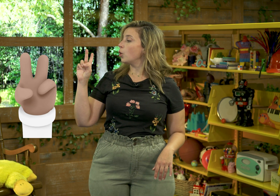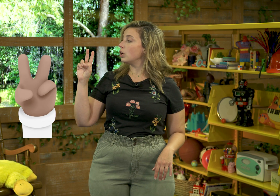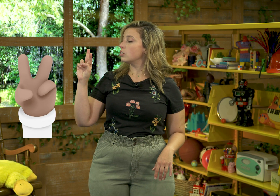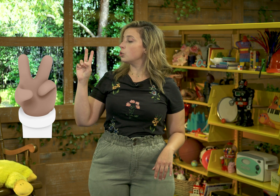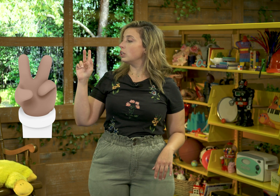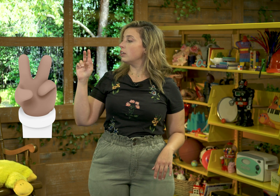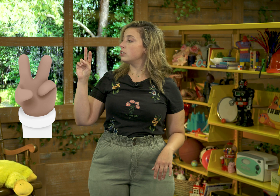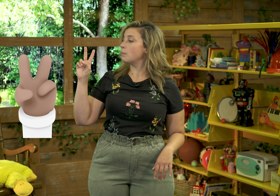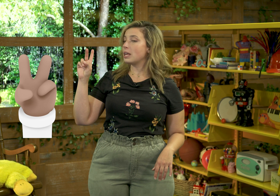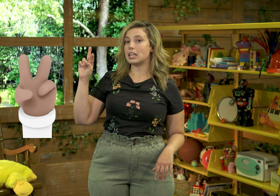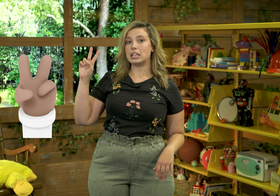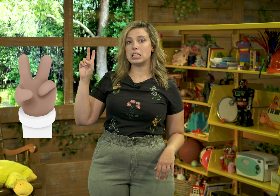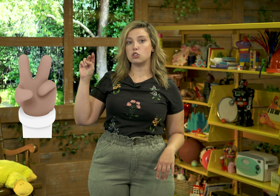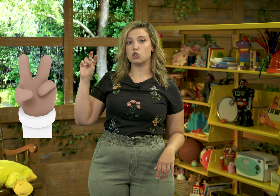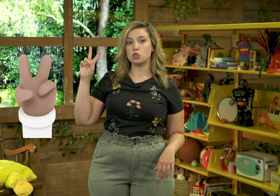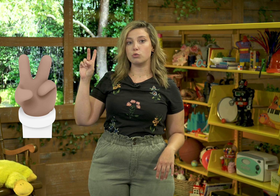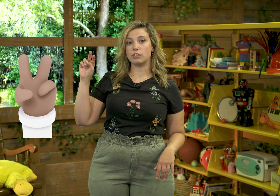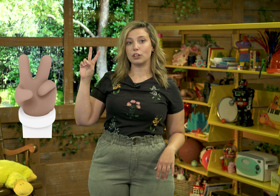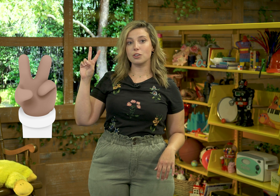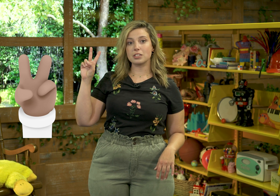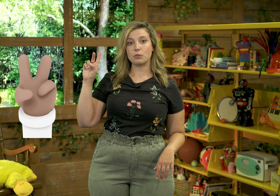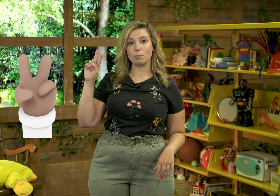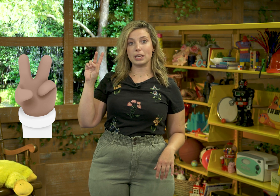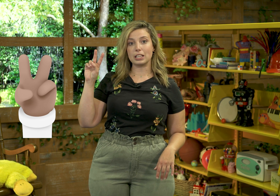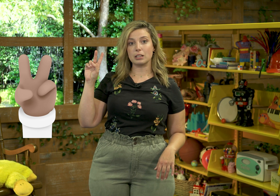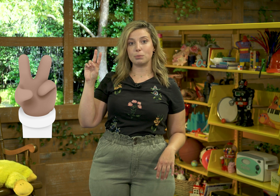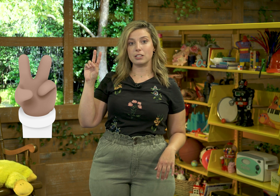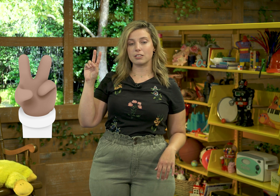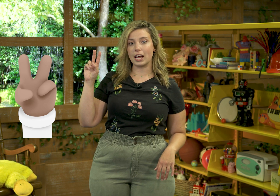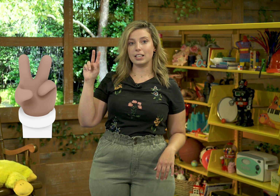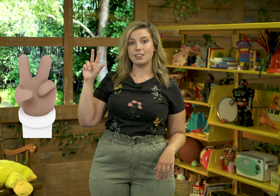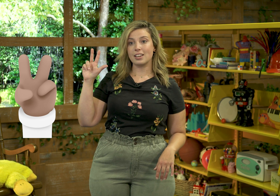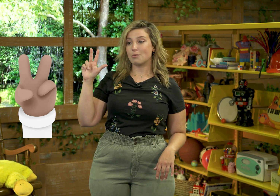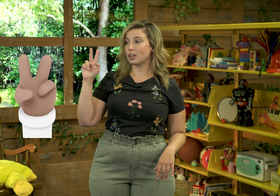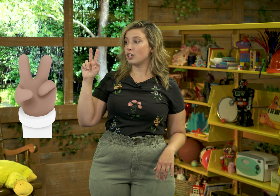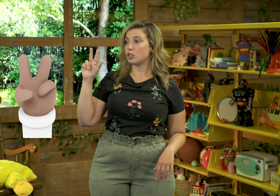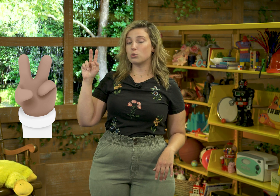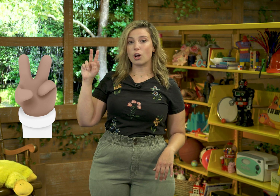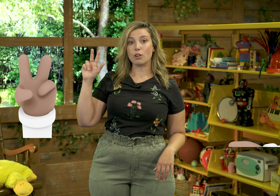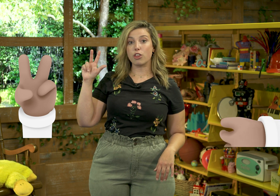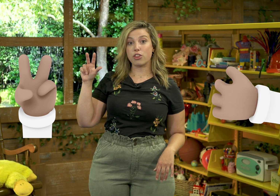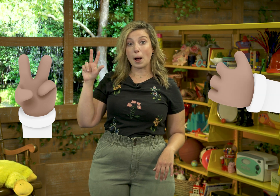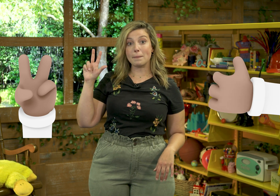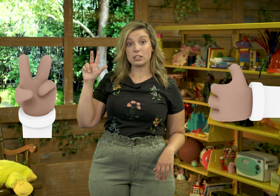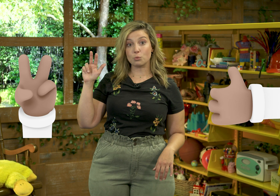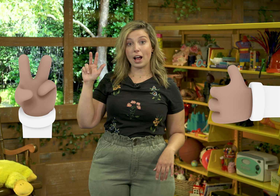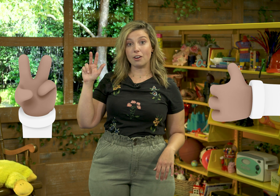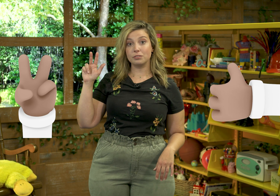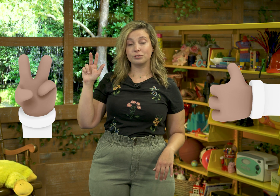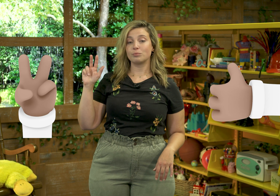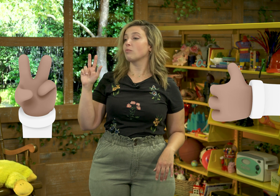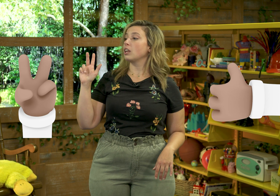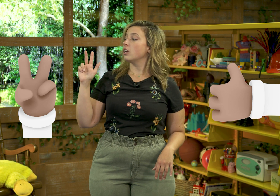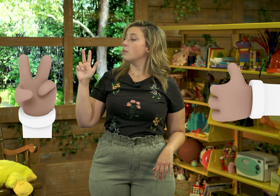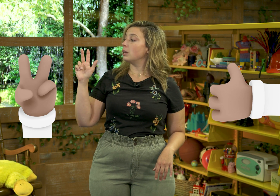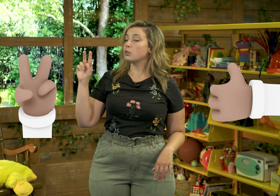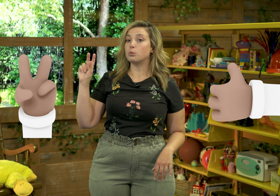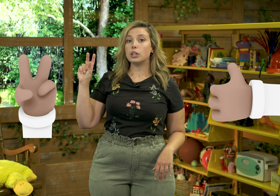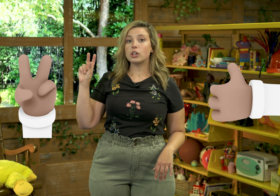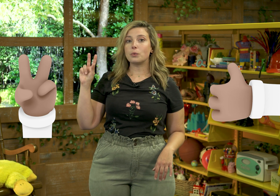going to lift up these two fingers like we're making the peace sign. We're going to use our thumb as well. Because we are going